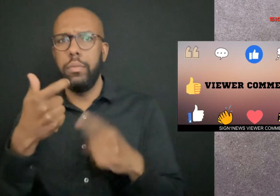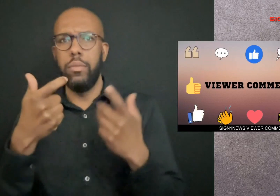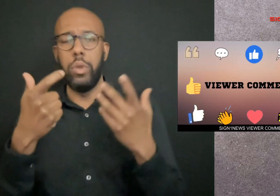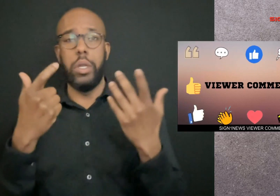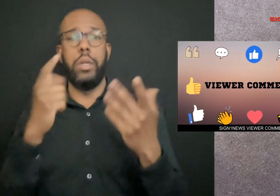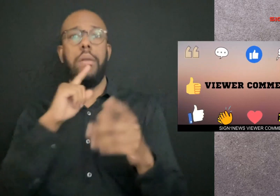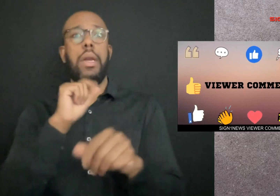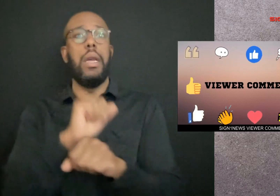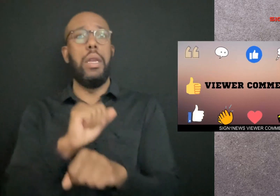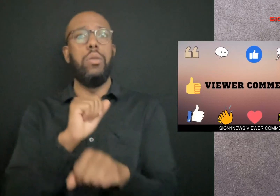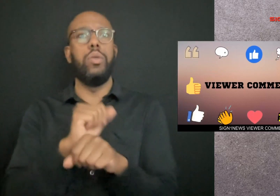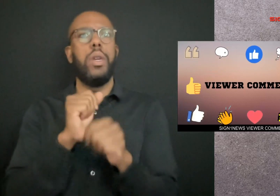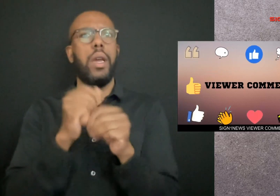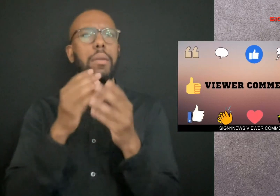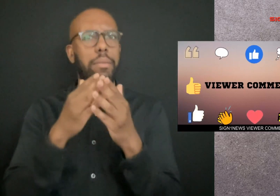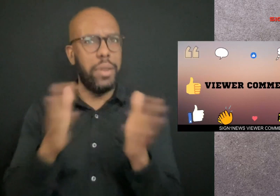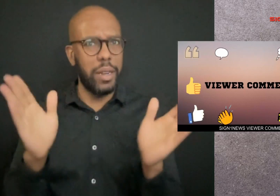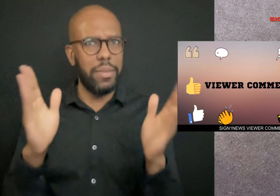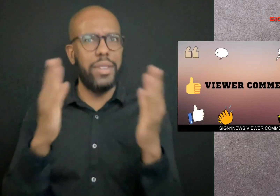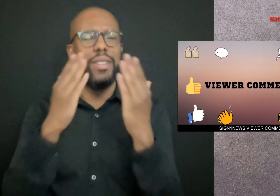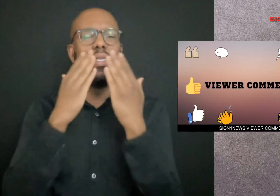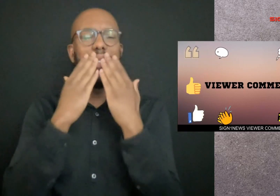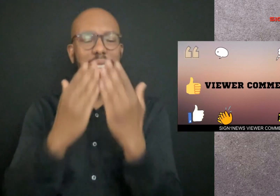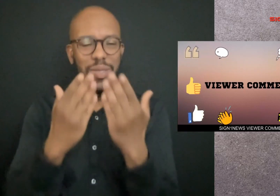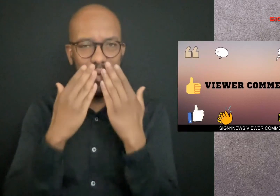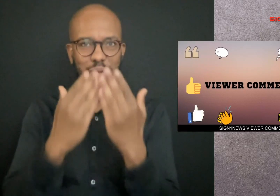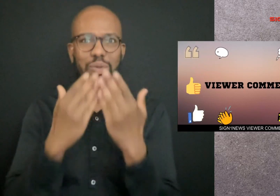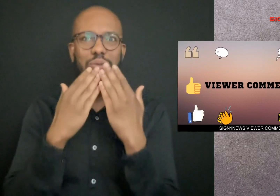it's a public thank you from me to you.